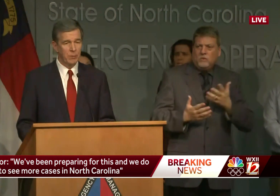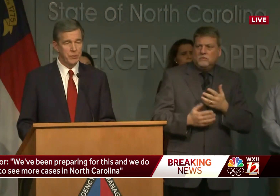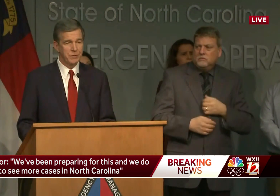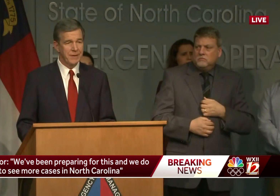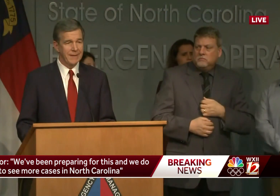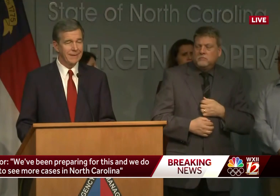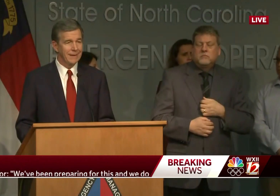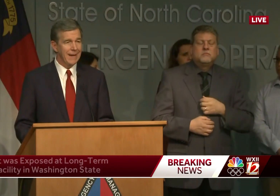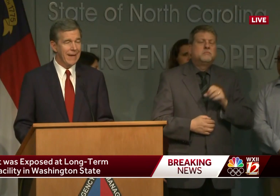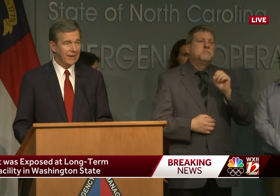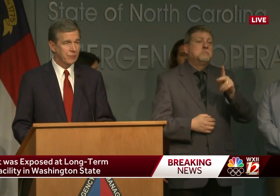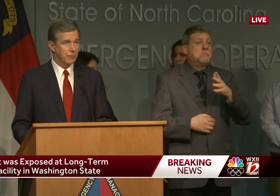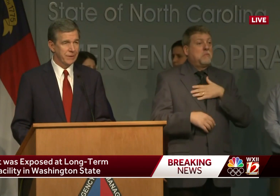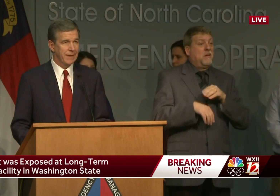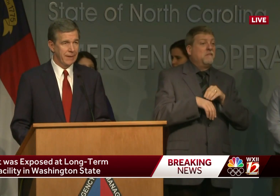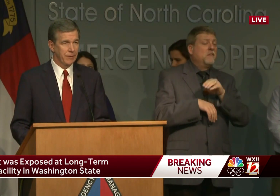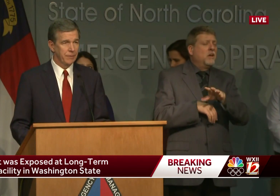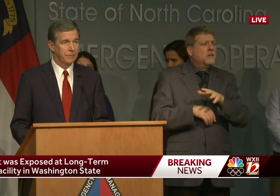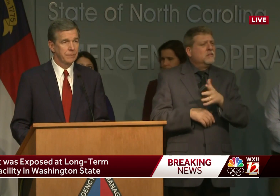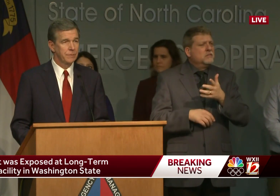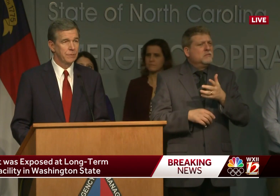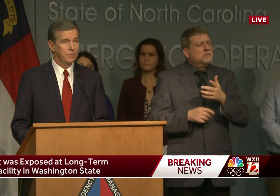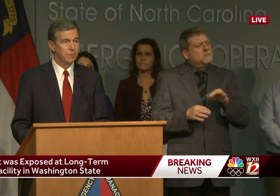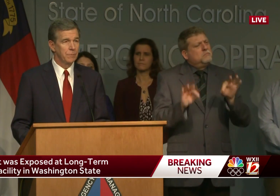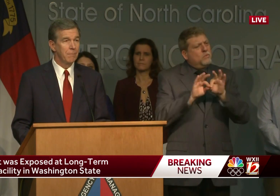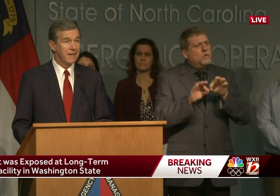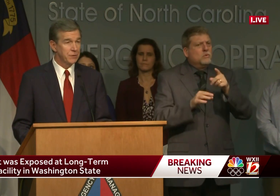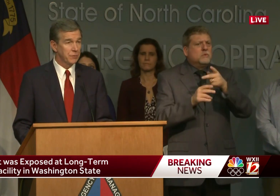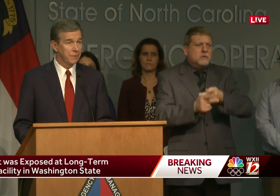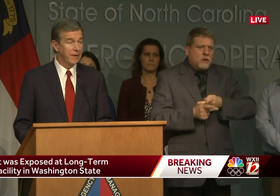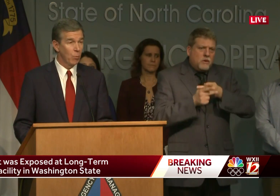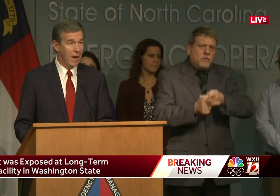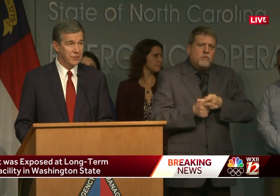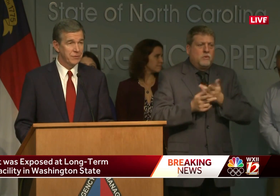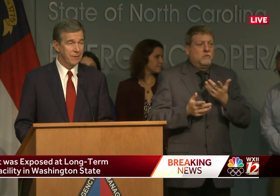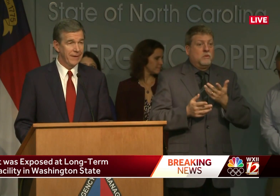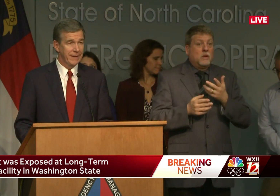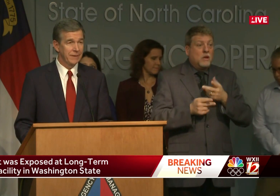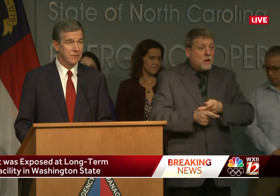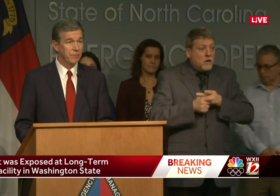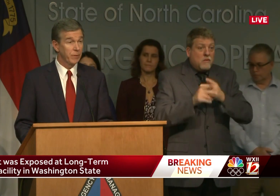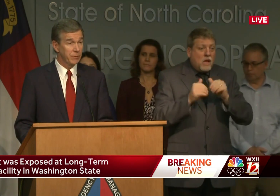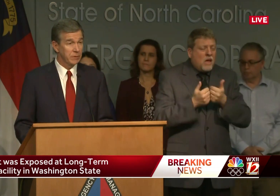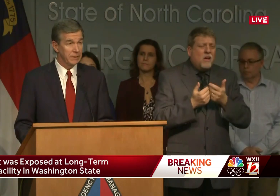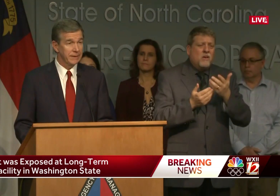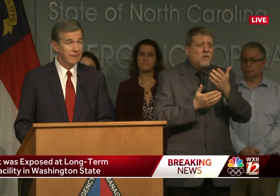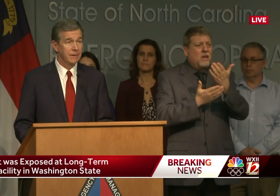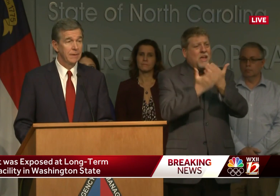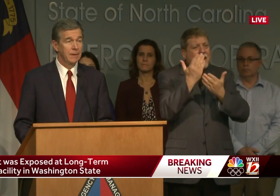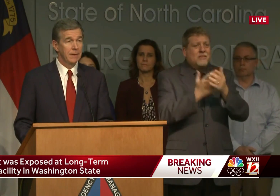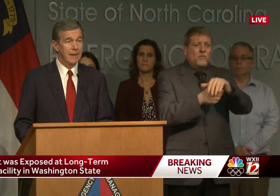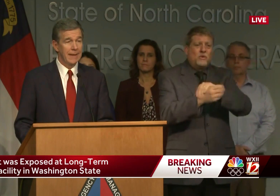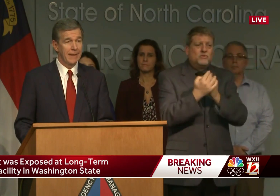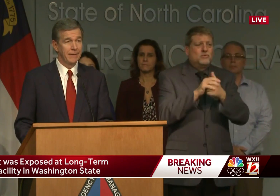I think people should take extra care to make sure they wash their hands frequently.